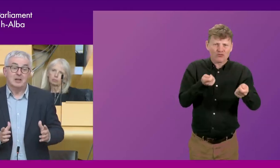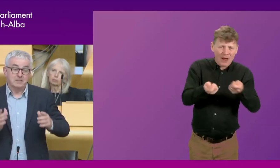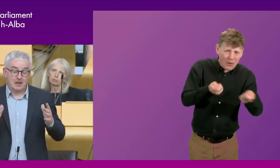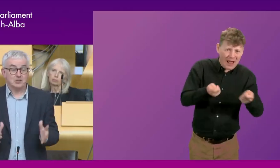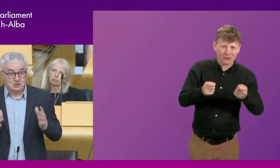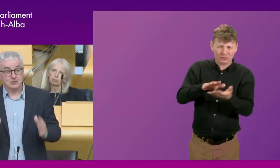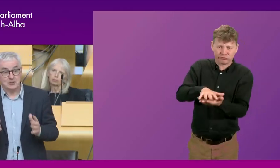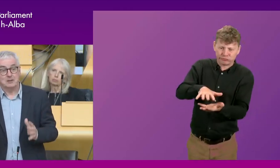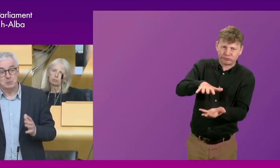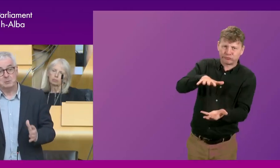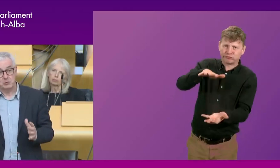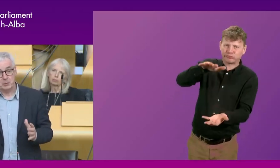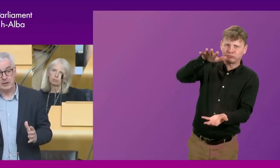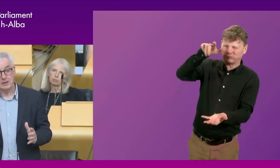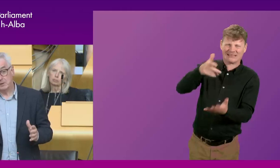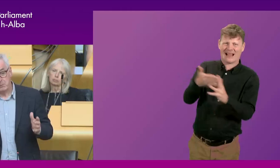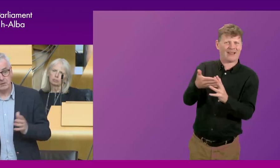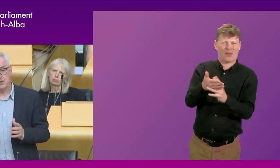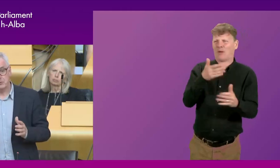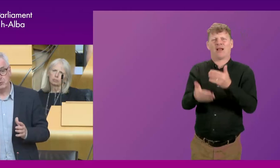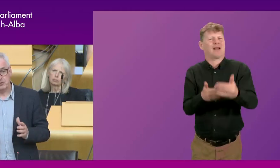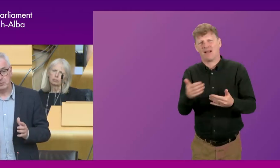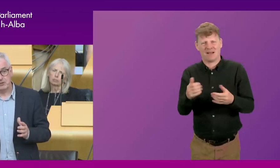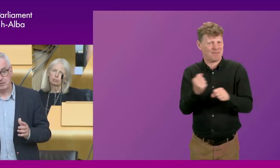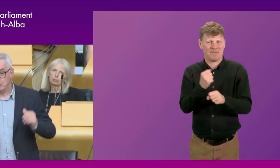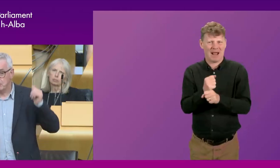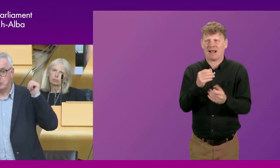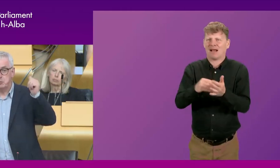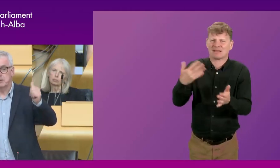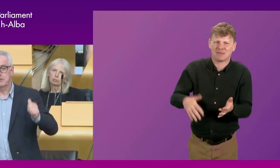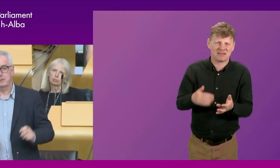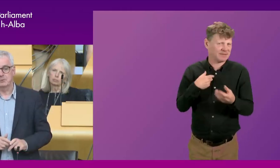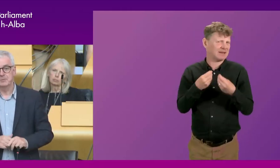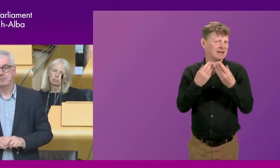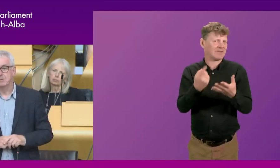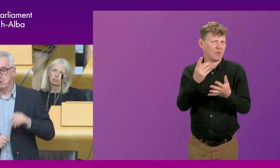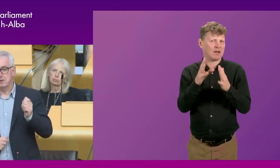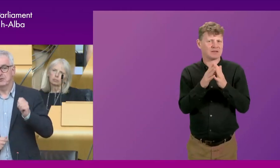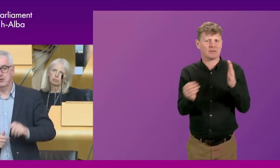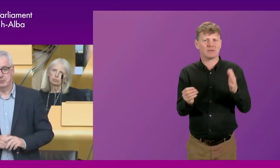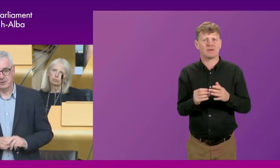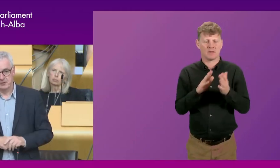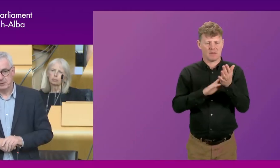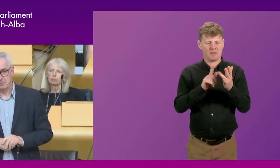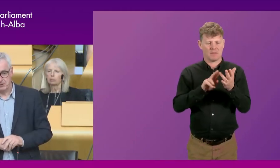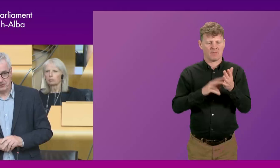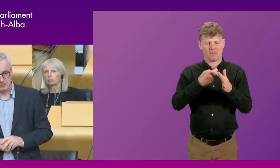been passed that actually just get in people's way and make things more expensive? And I'll just give you one example. Monklands Hospital is being built at the